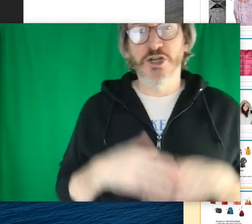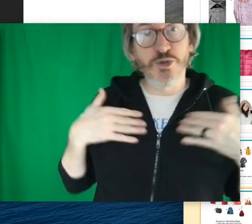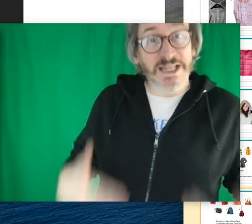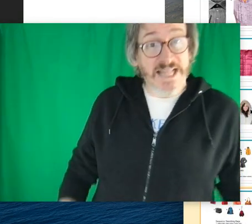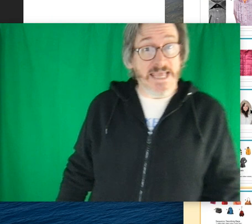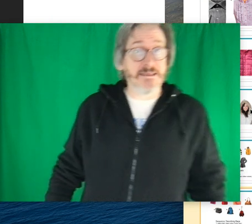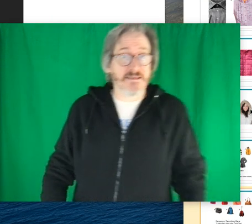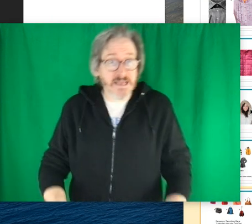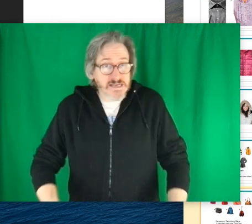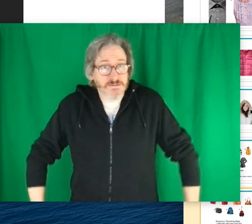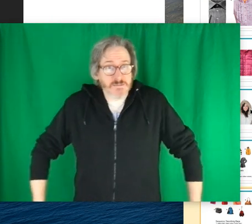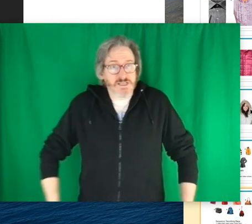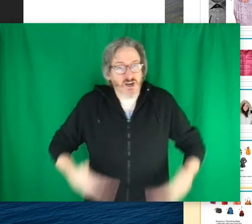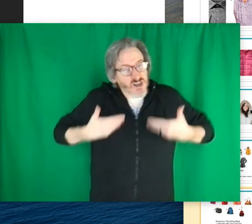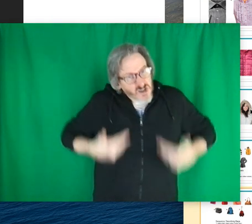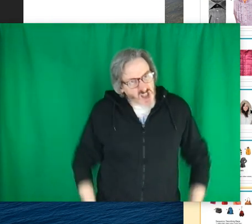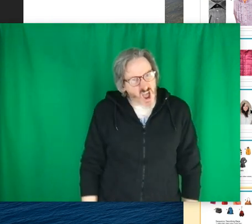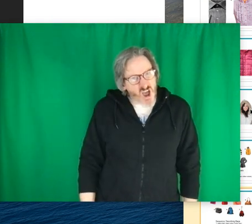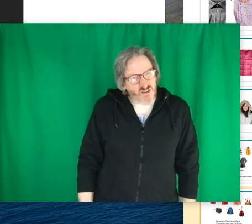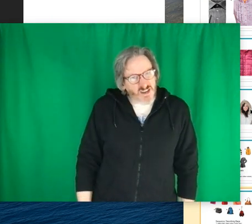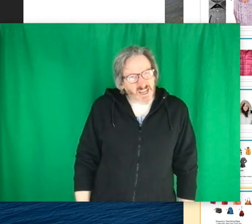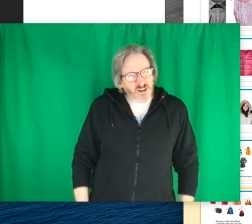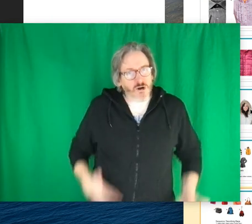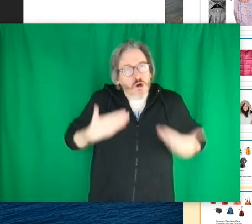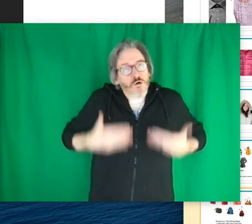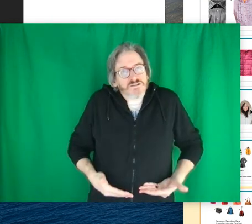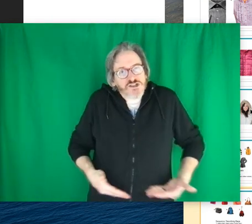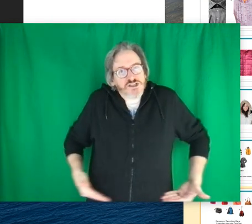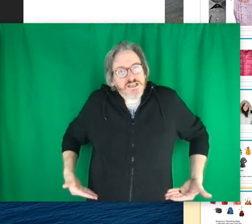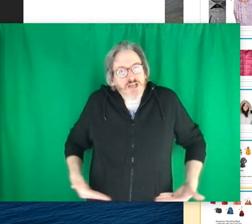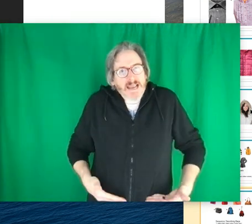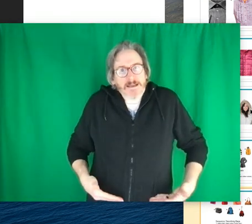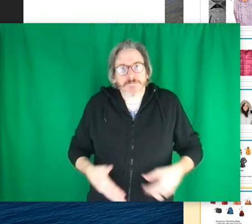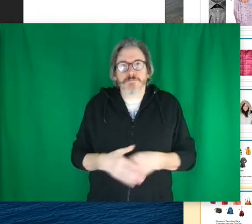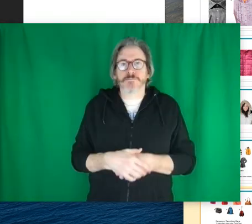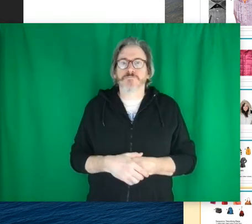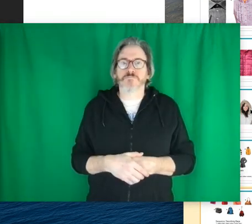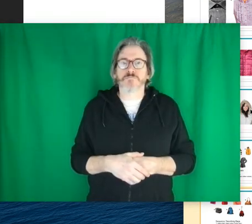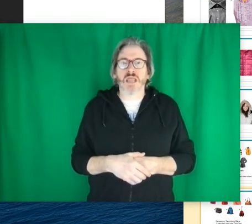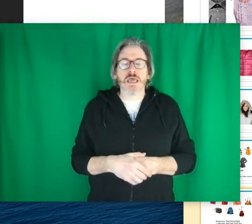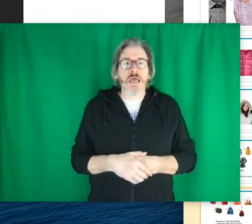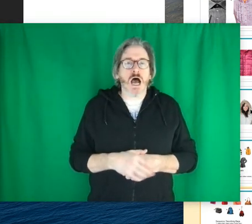You can do the length. Sometimes it's hard to push down here. Or if it's just a jacket.